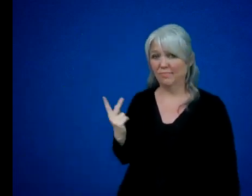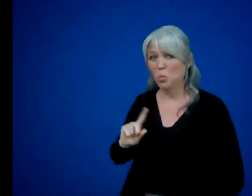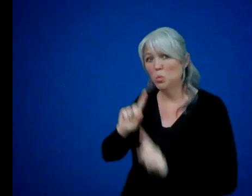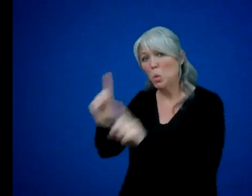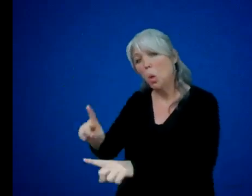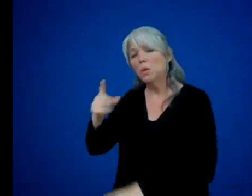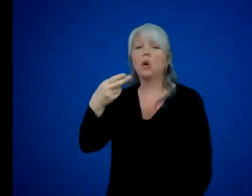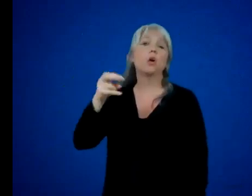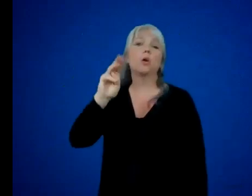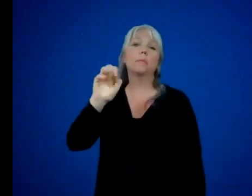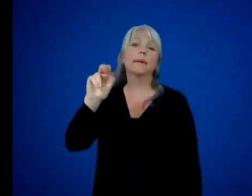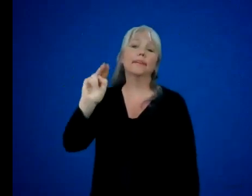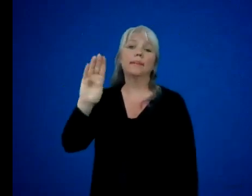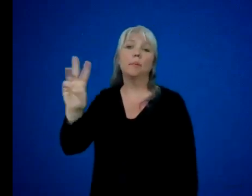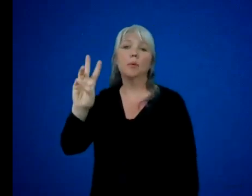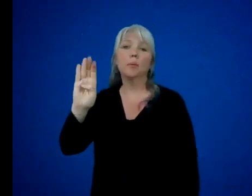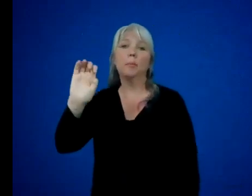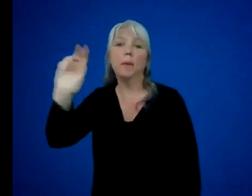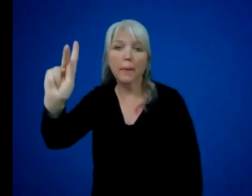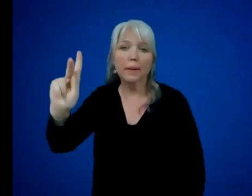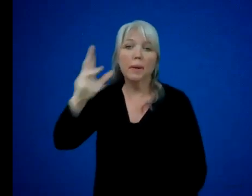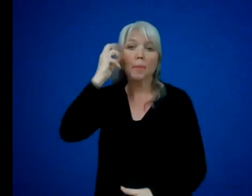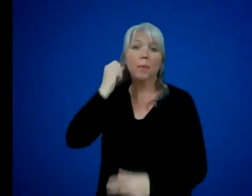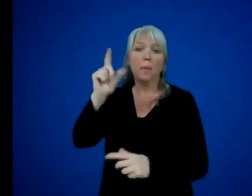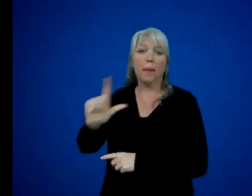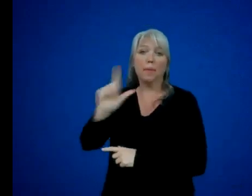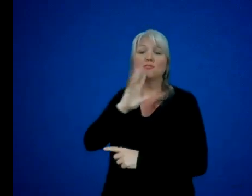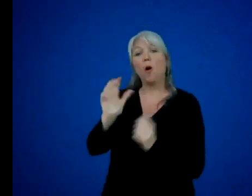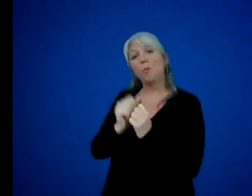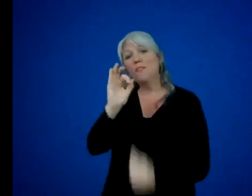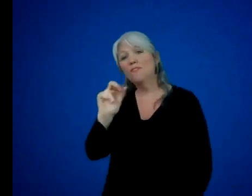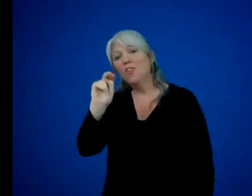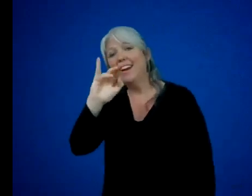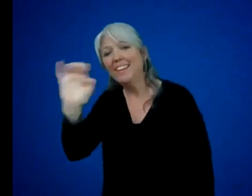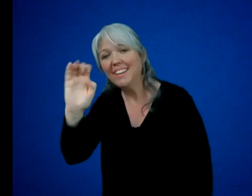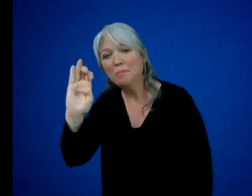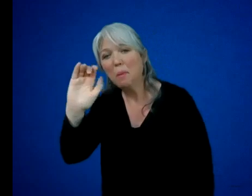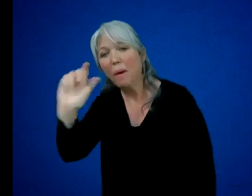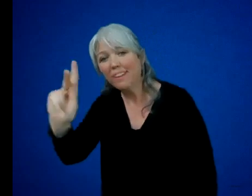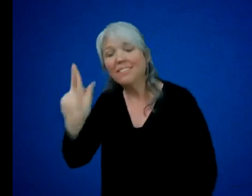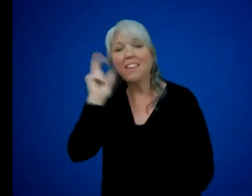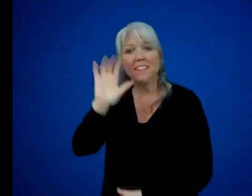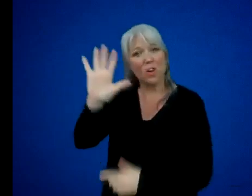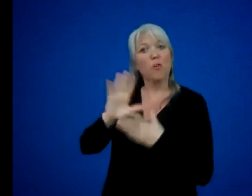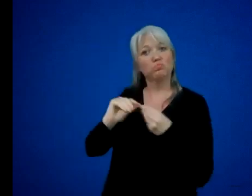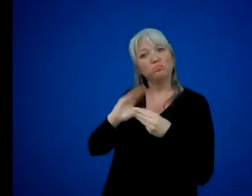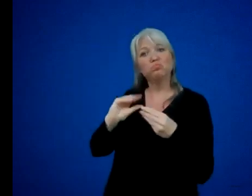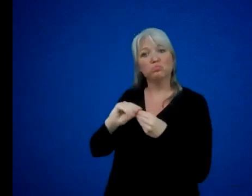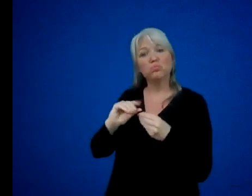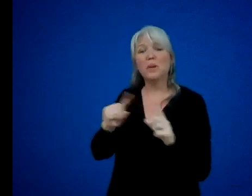Memorial Library and talk to Miss Franny Block and listen to her tell us a story. But my favorite place